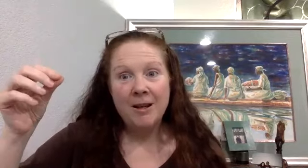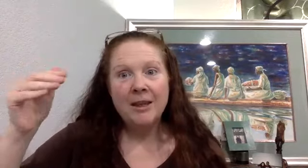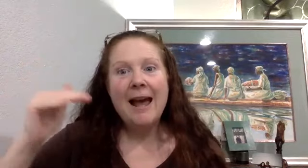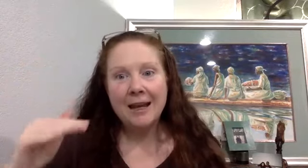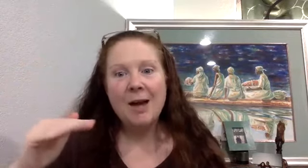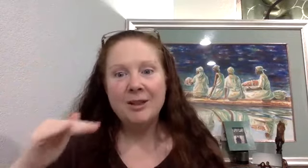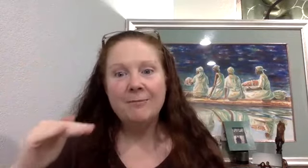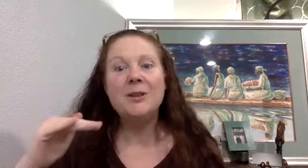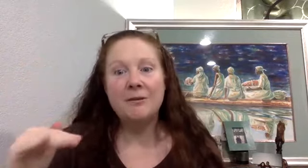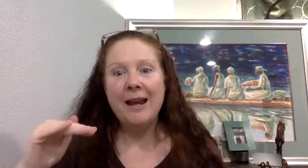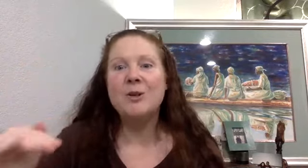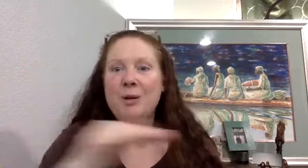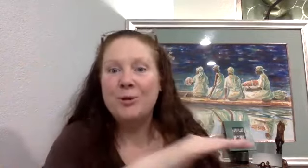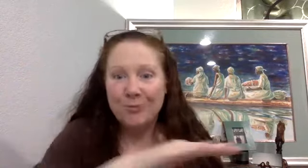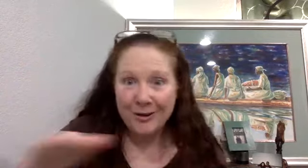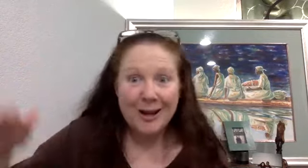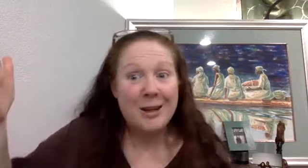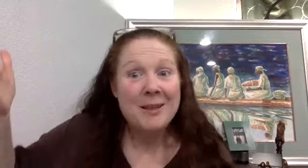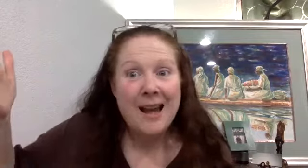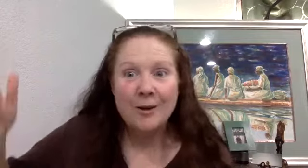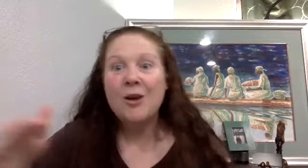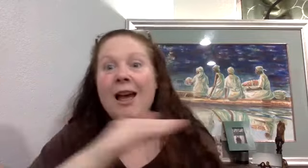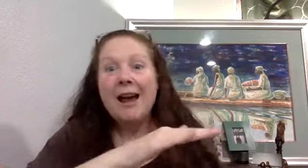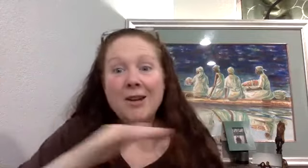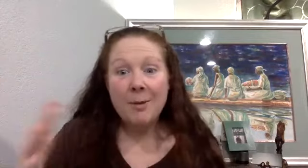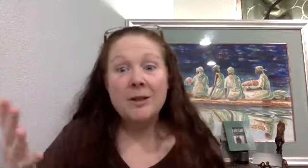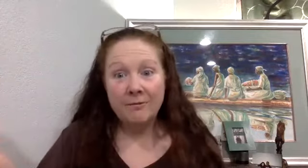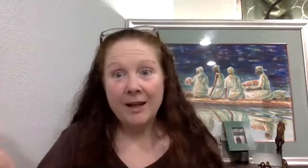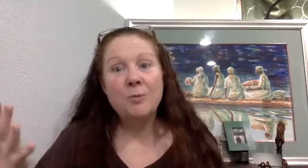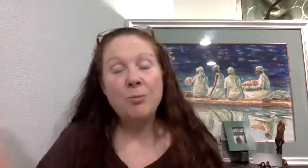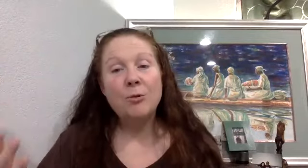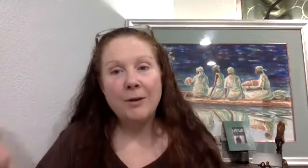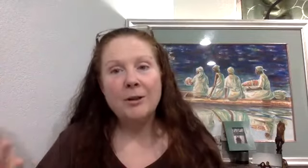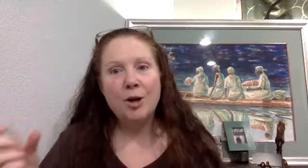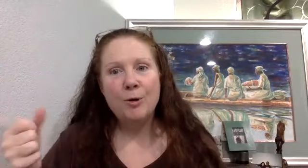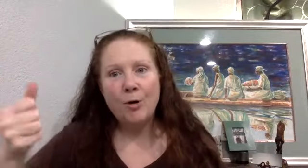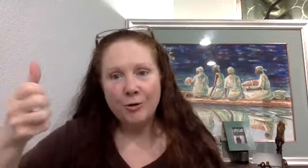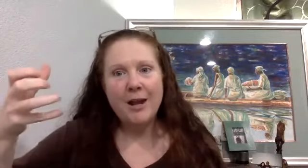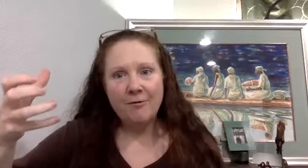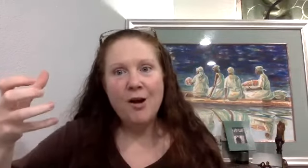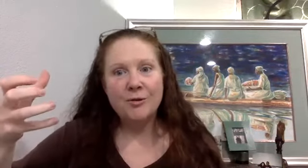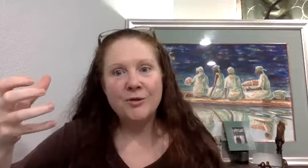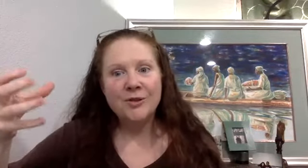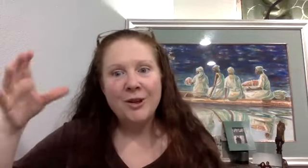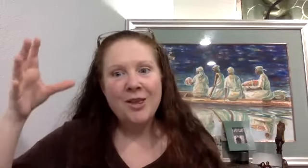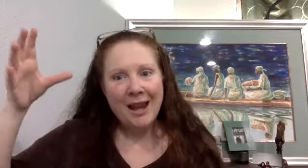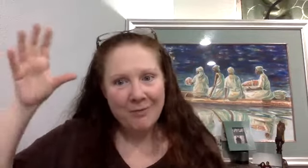The economic disadvantaged people around it, because I'm in Seattle. Economic disadvantaged people around the globe who don't have phones, they have the